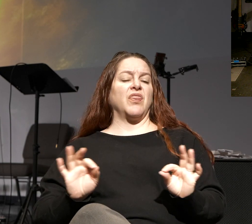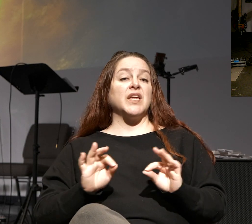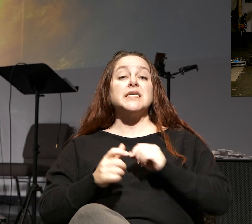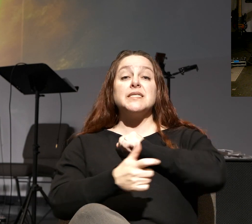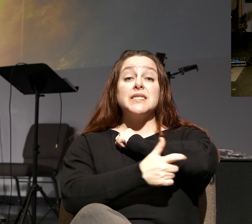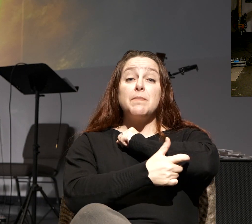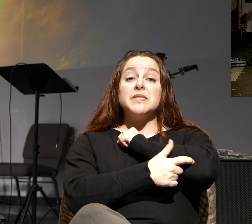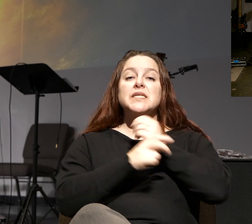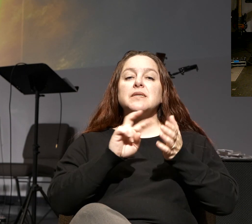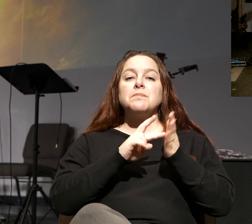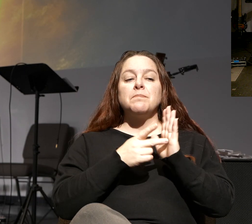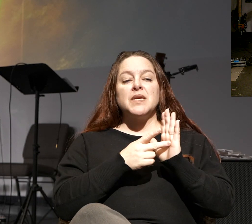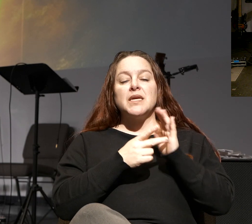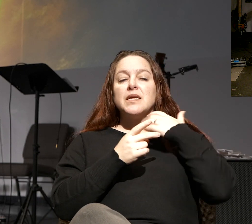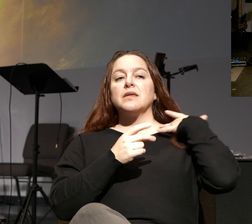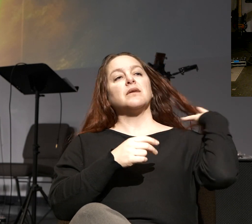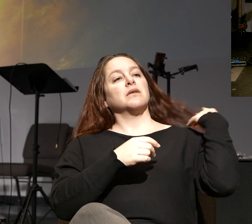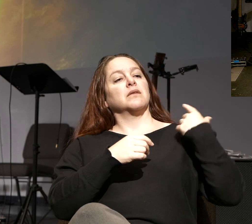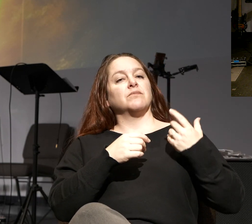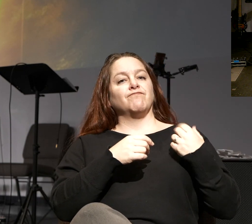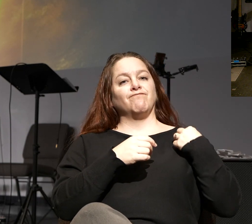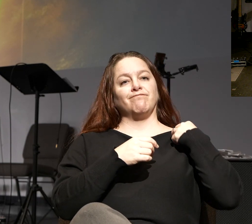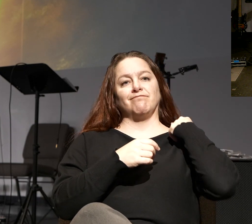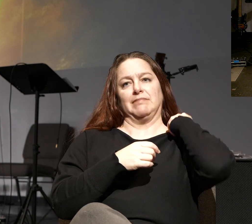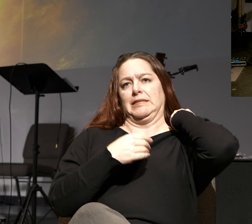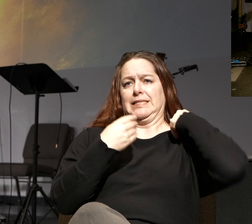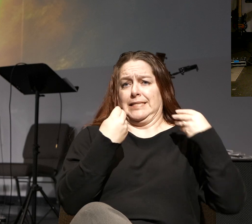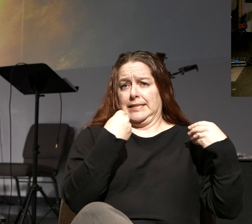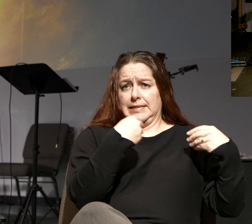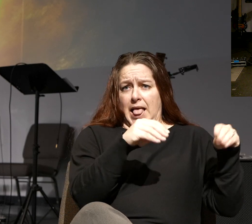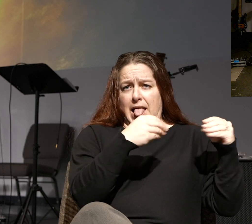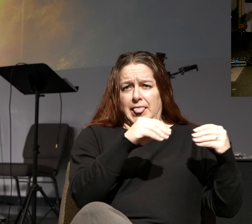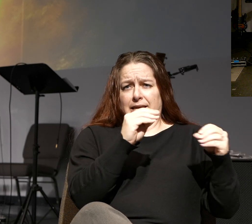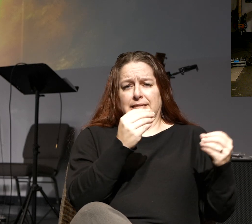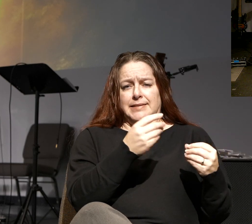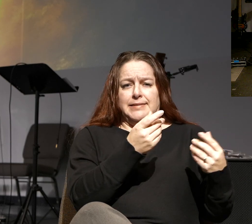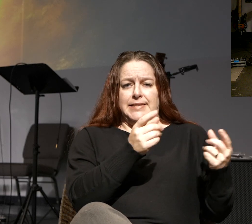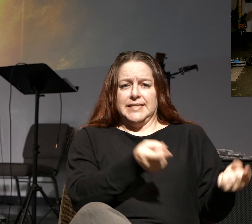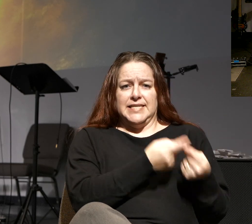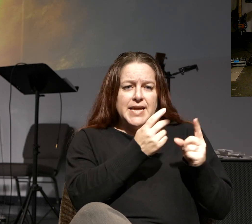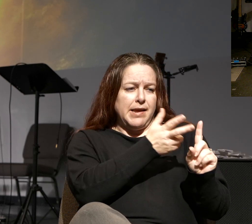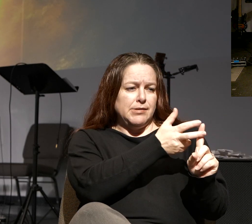tempted means to solicit to sin. Let me say this before we get to the next point.